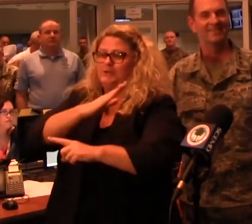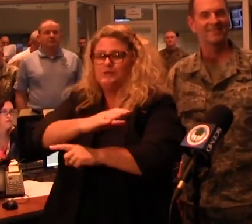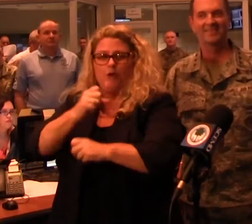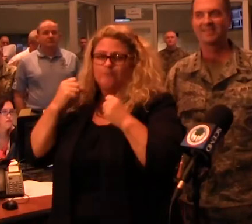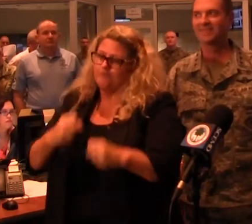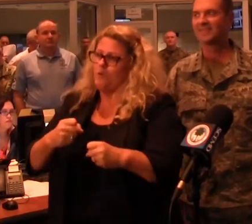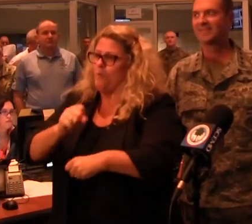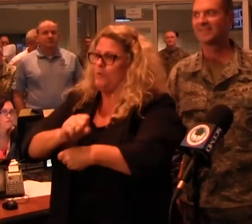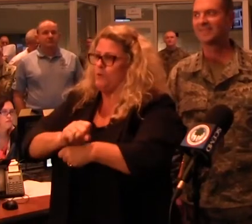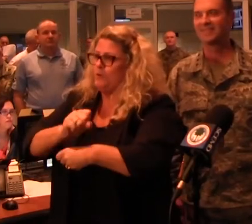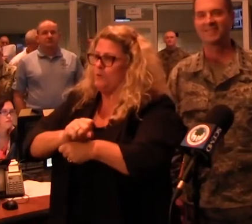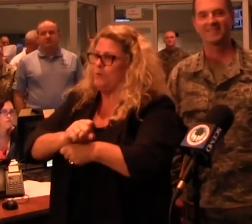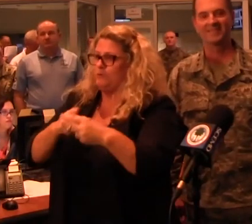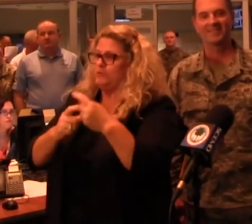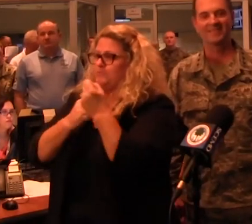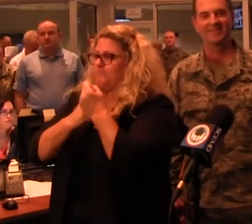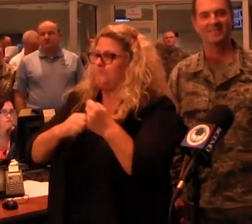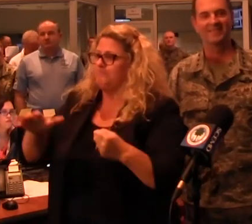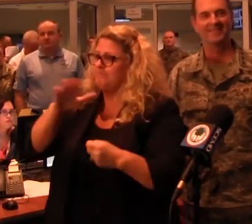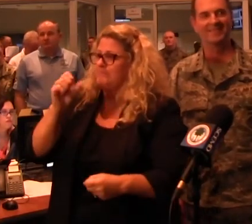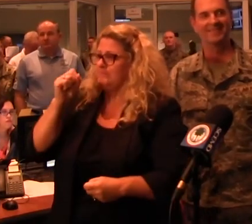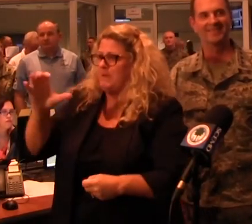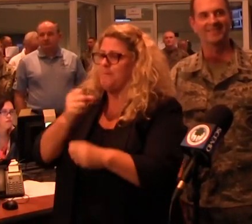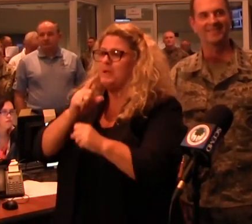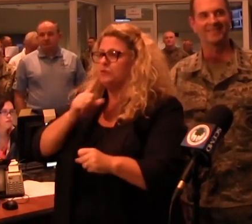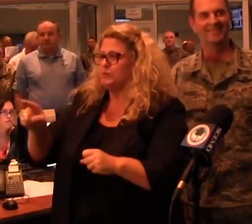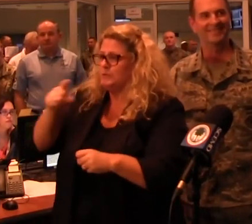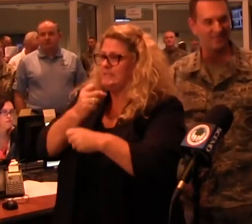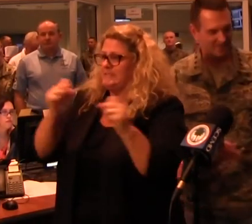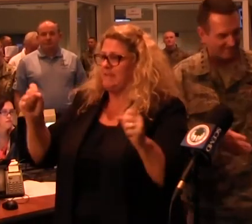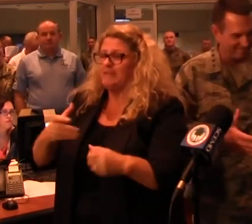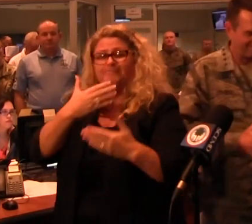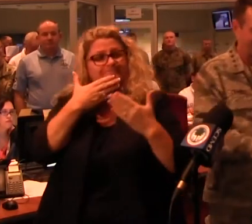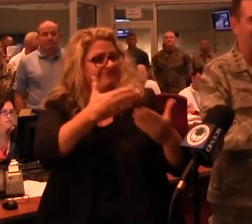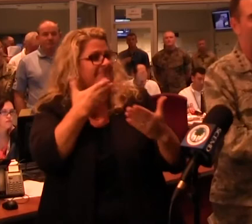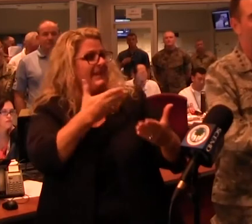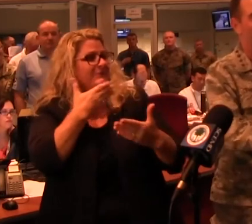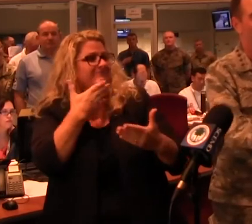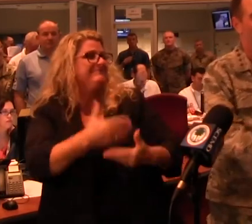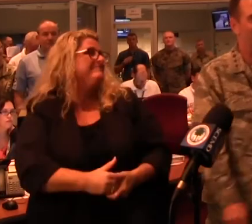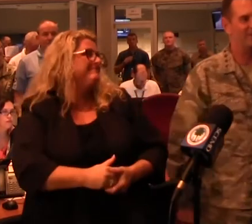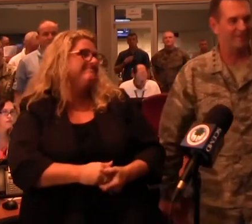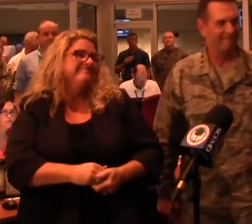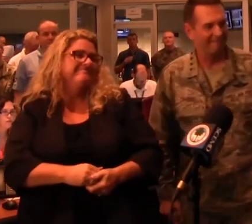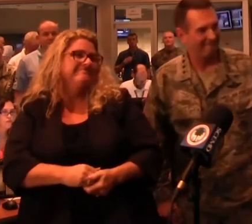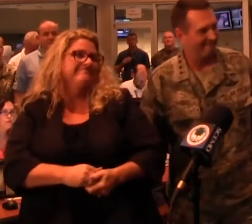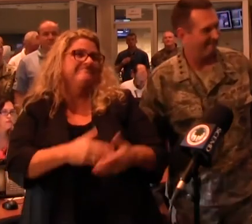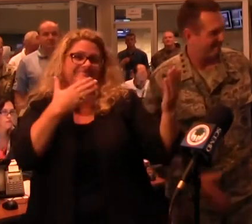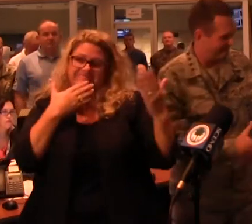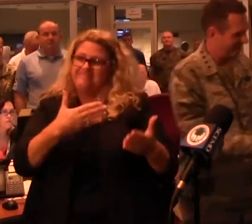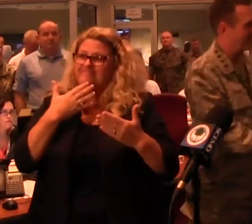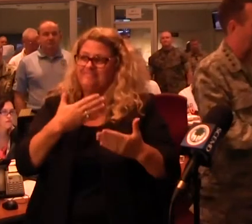it to see to it that the people of South Carolina are safe. And thank you very much. Yes, appreciate you being here. Thank you, sir. Glad to be here. Thank you,